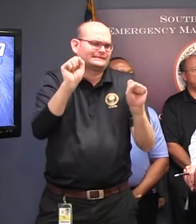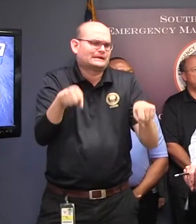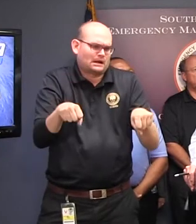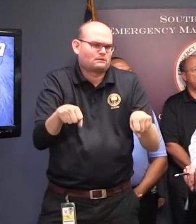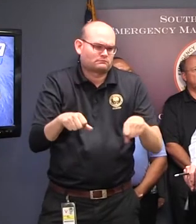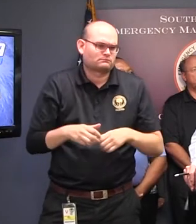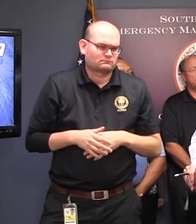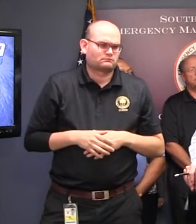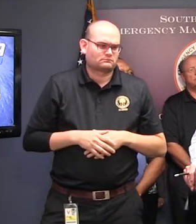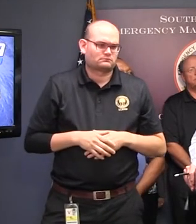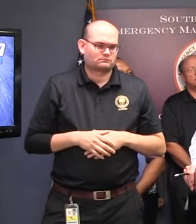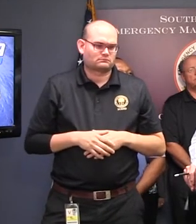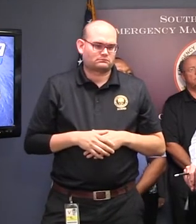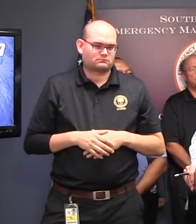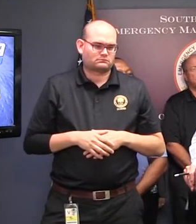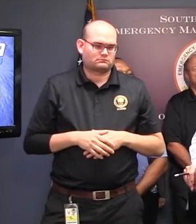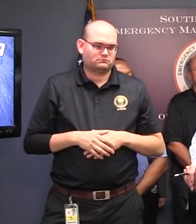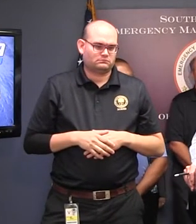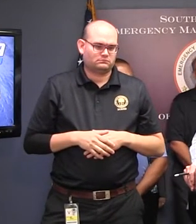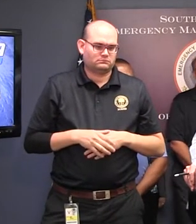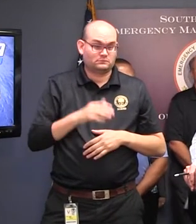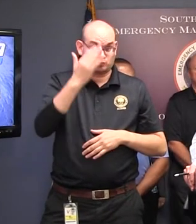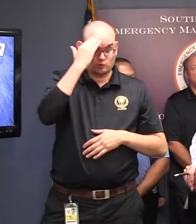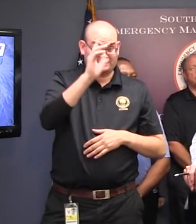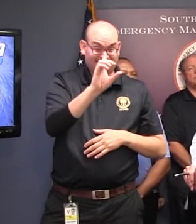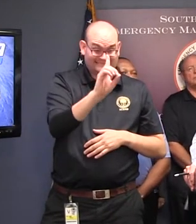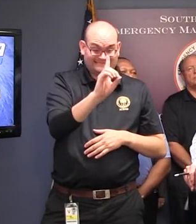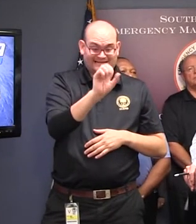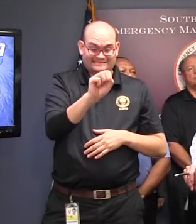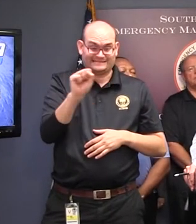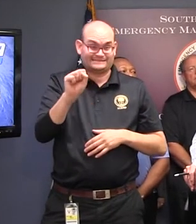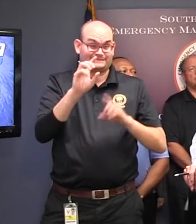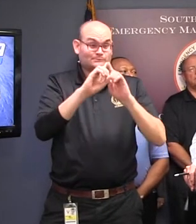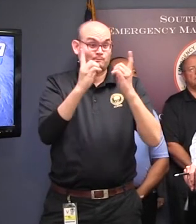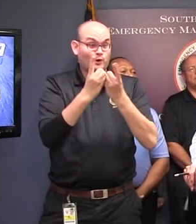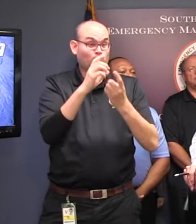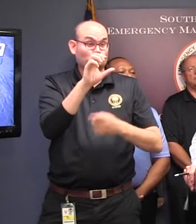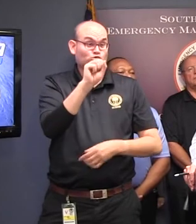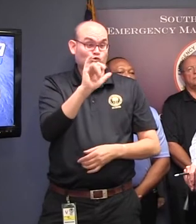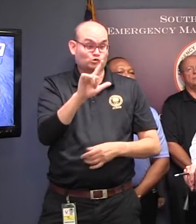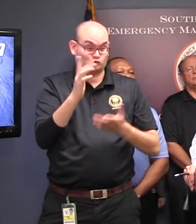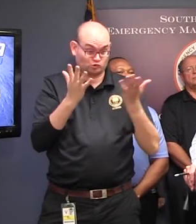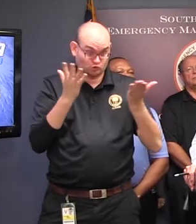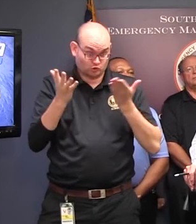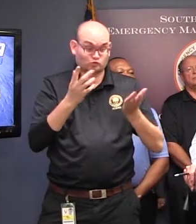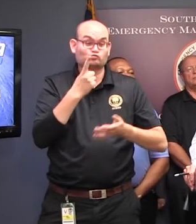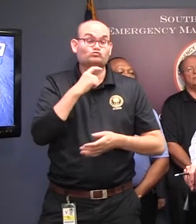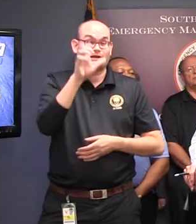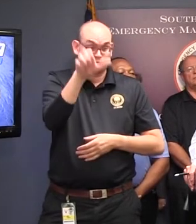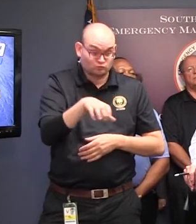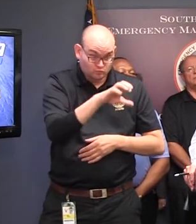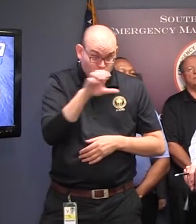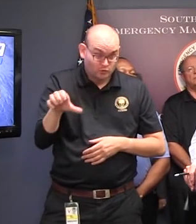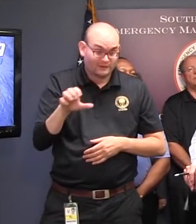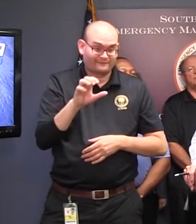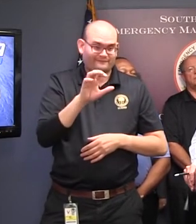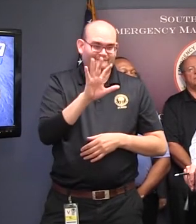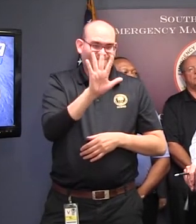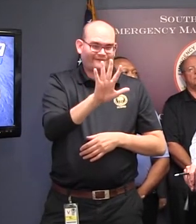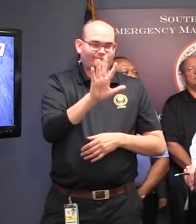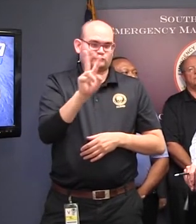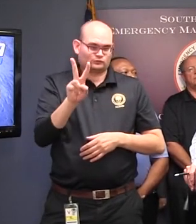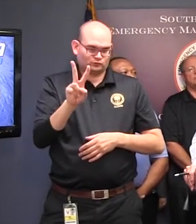Also, the Department of Social Services and Red Cross have 52 shelters available in 12 counties. These